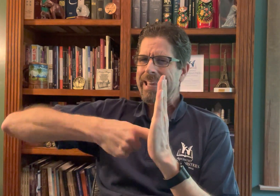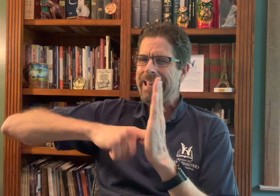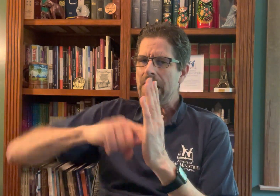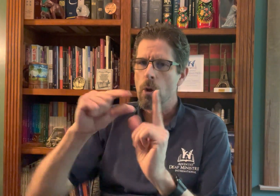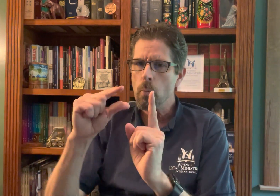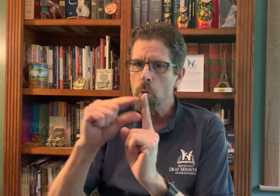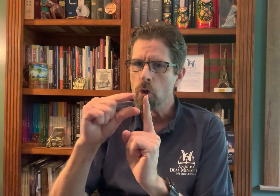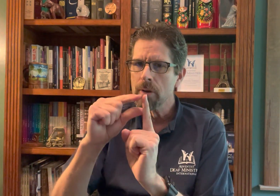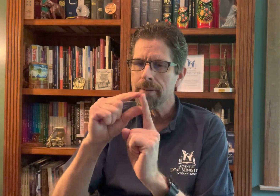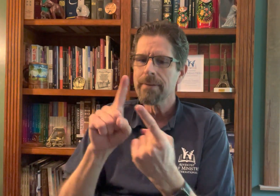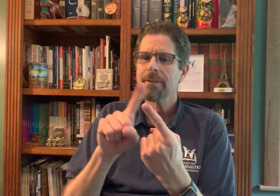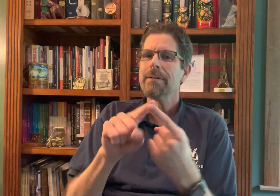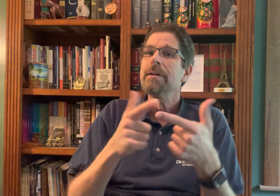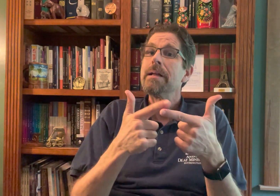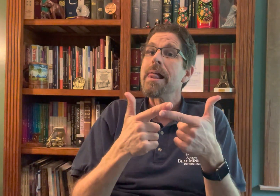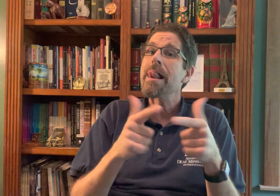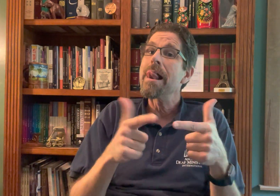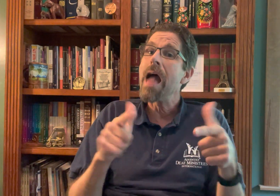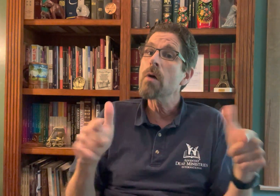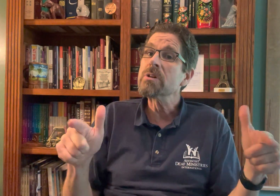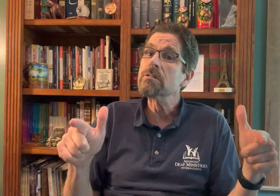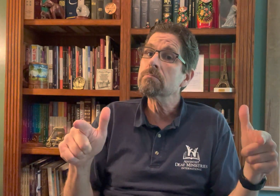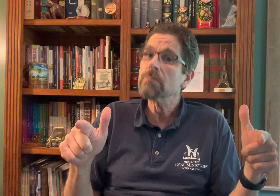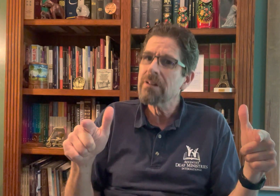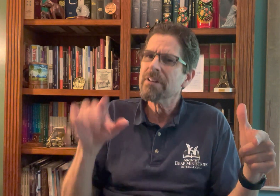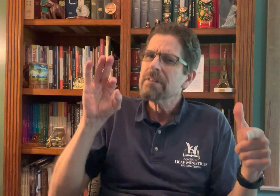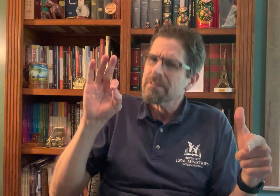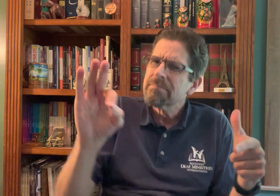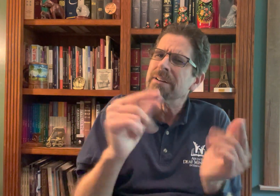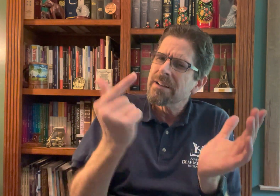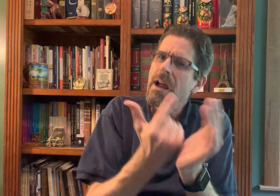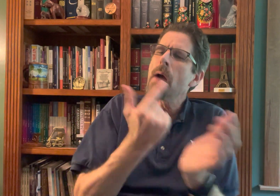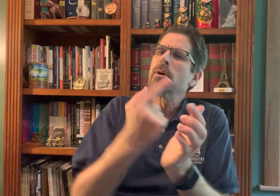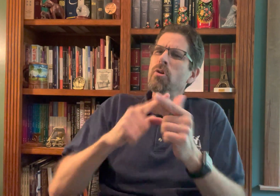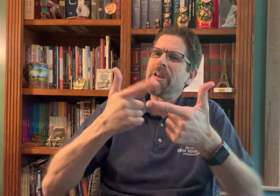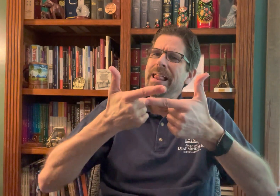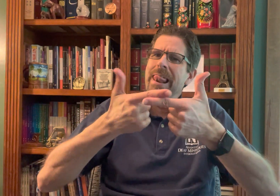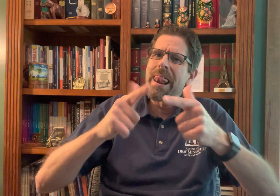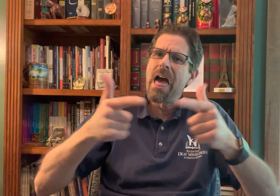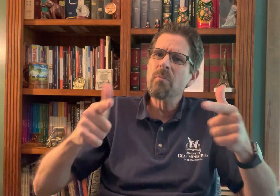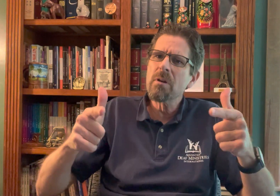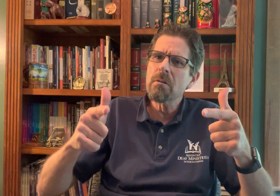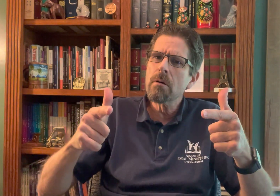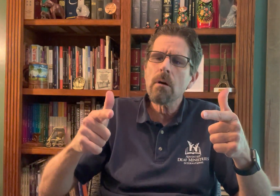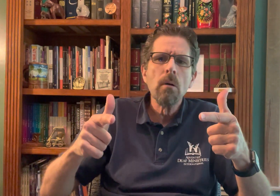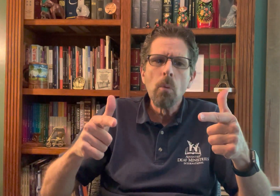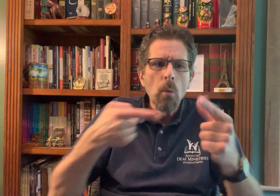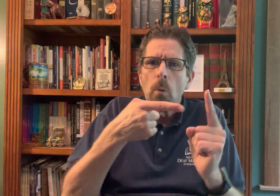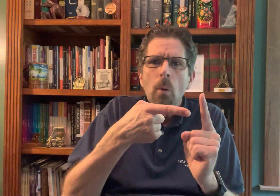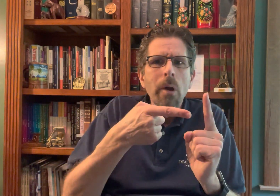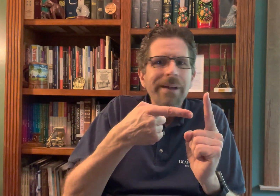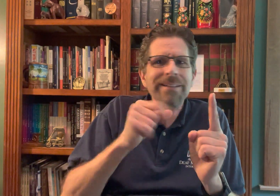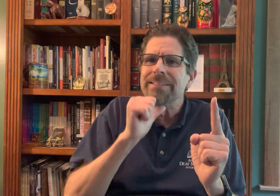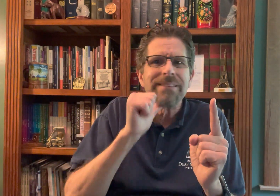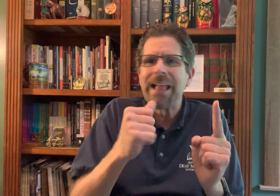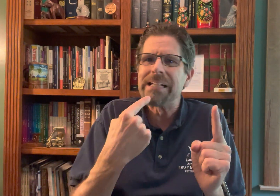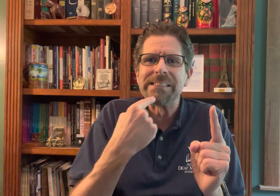There are two key words that I want you to be aware of, language, preaching the gospel to every language.